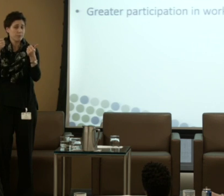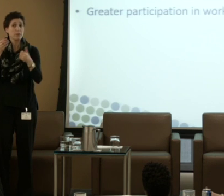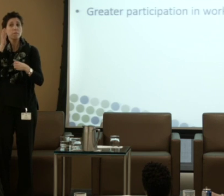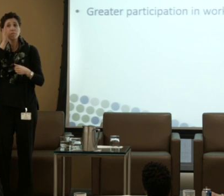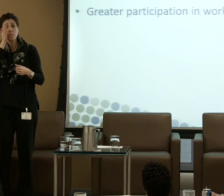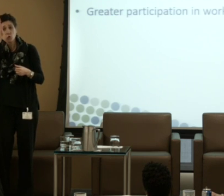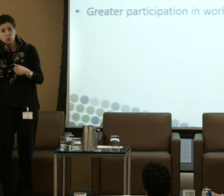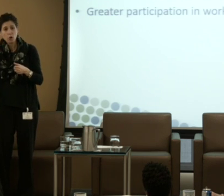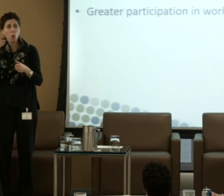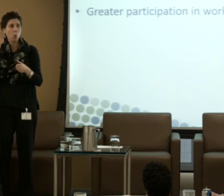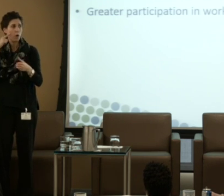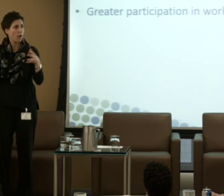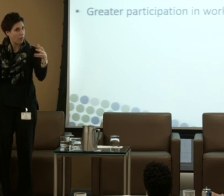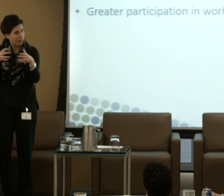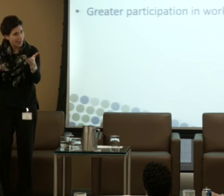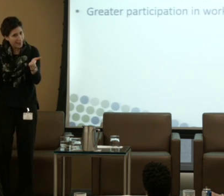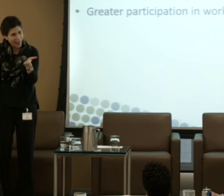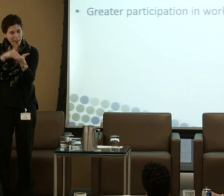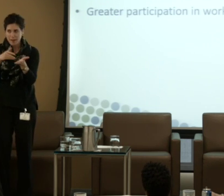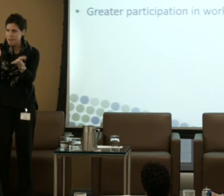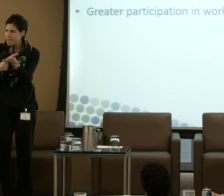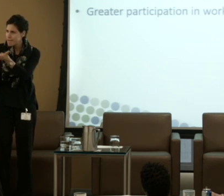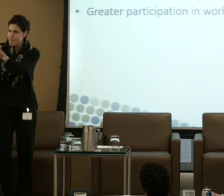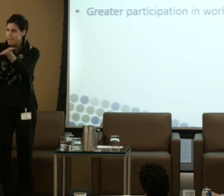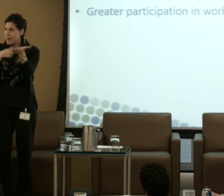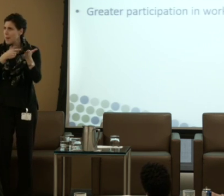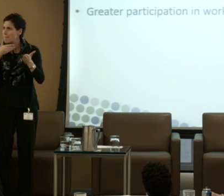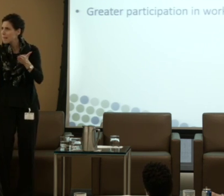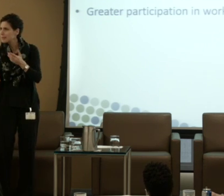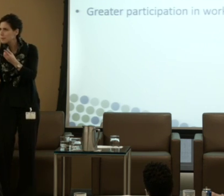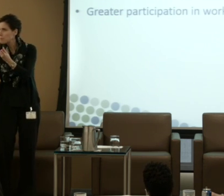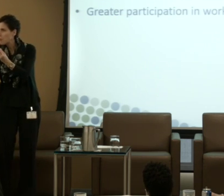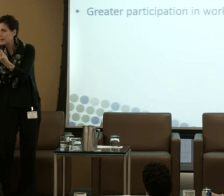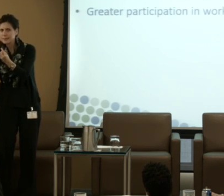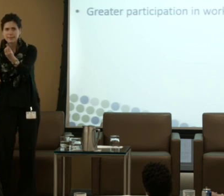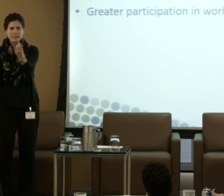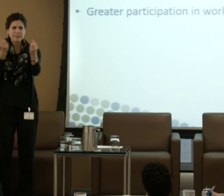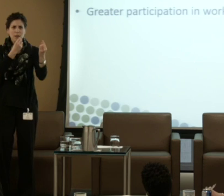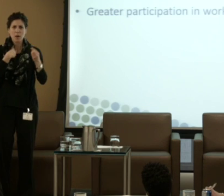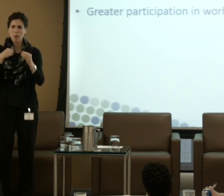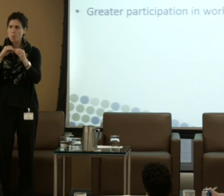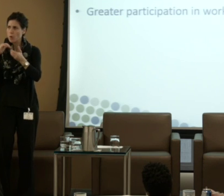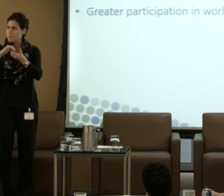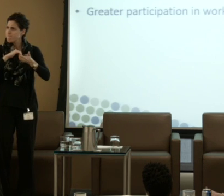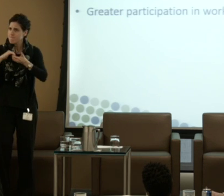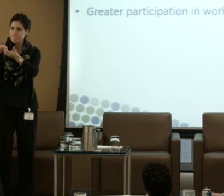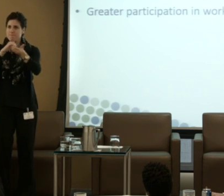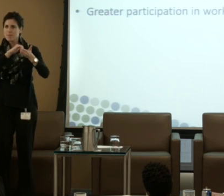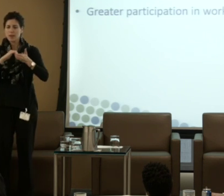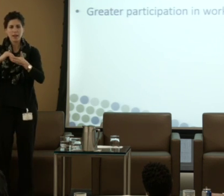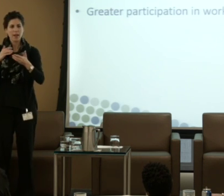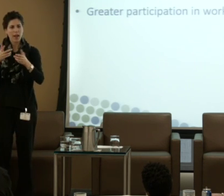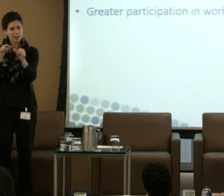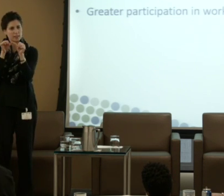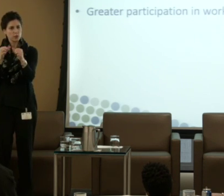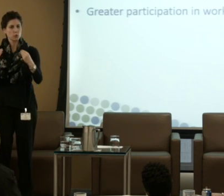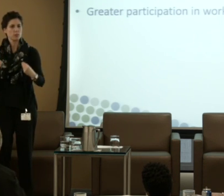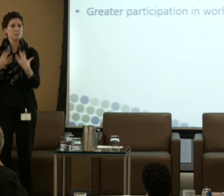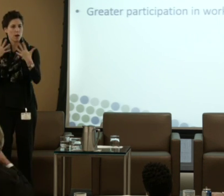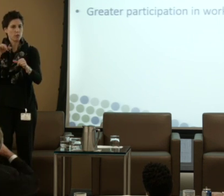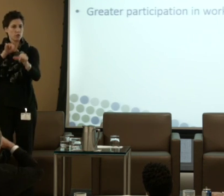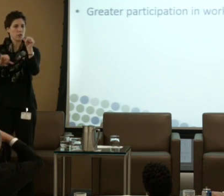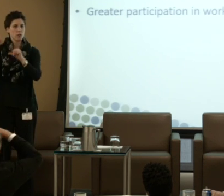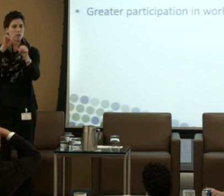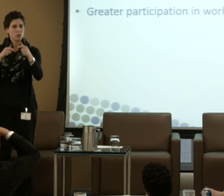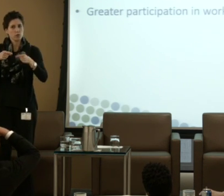to compare notes again on best practices, to collaborate further, and to continue to inspire each other in